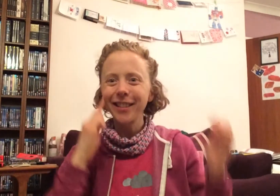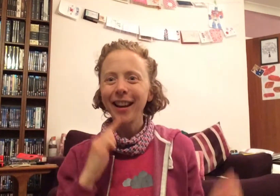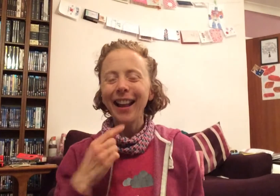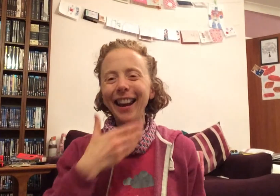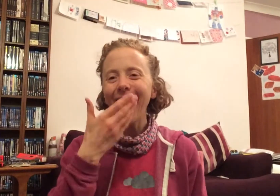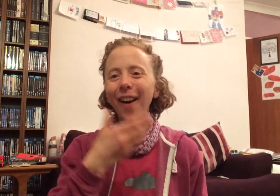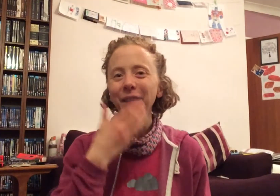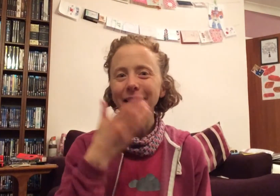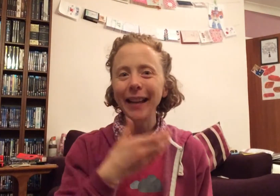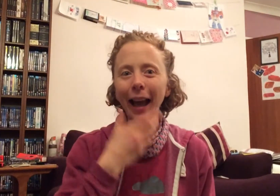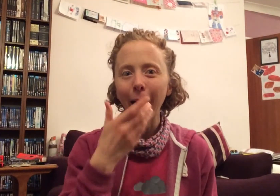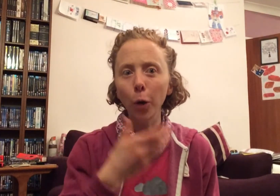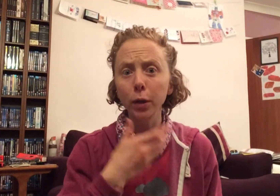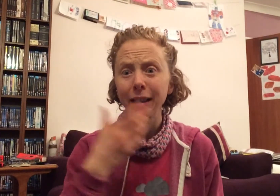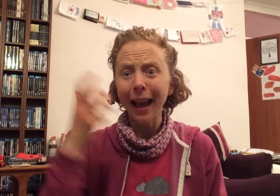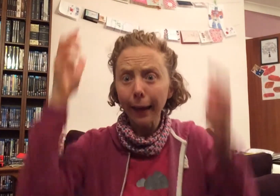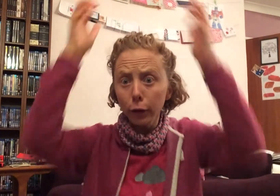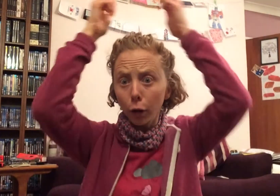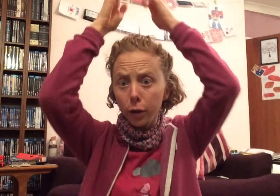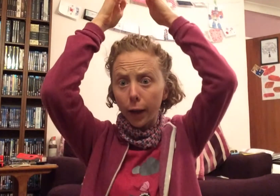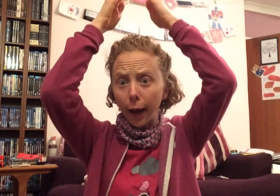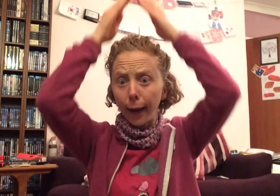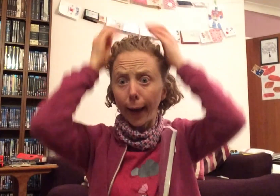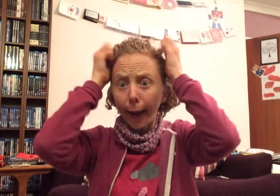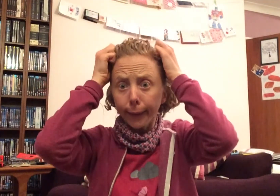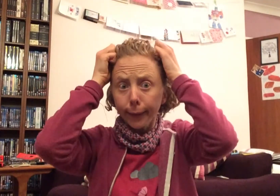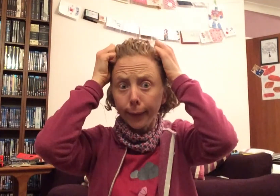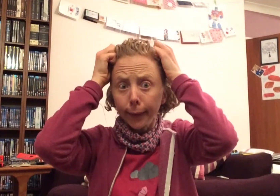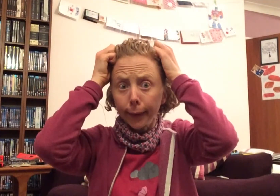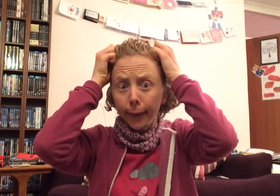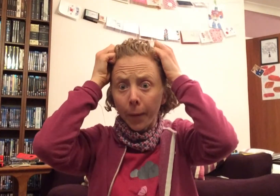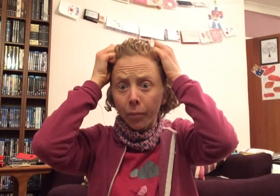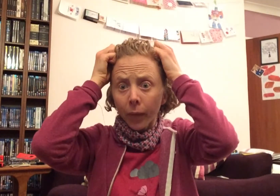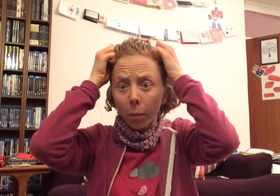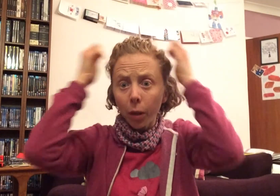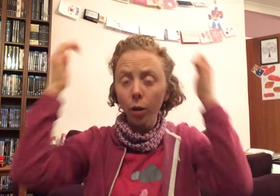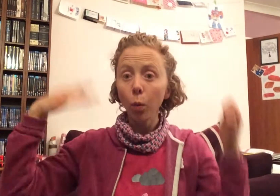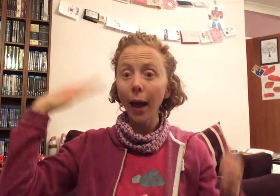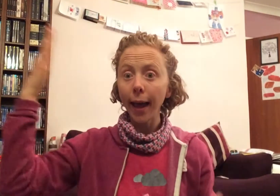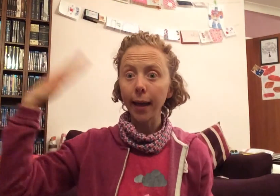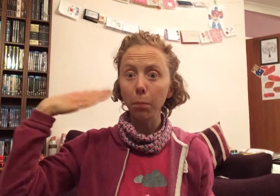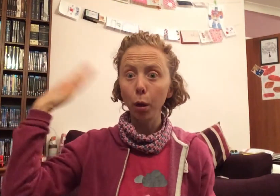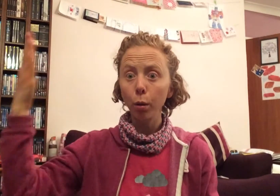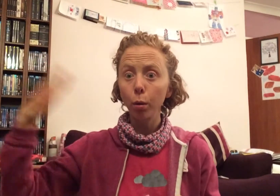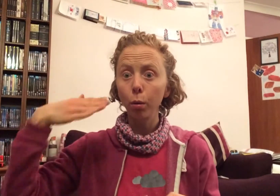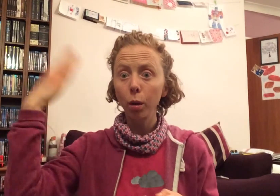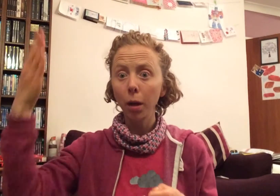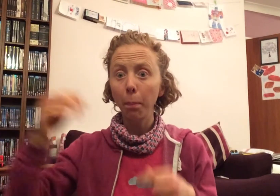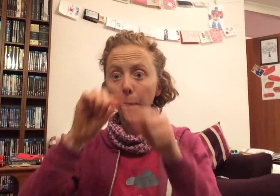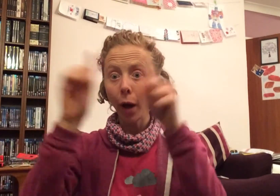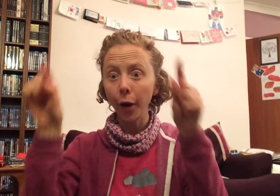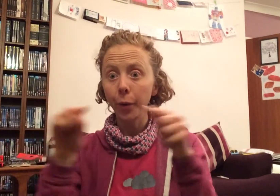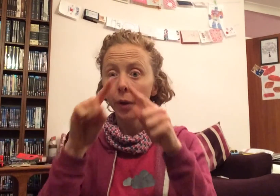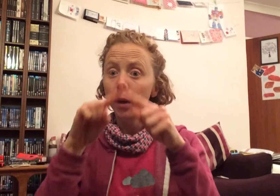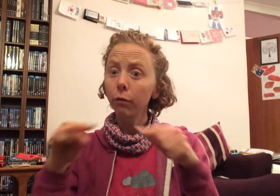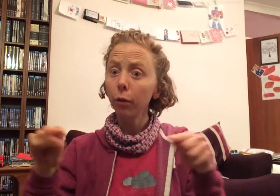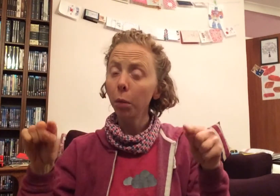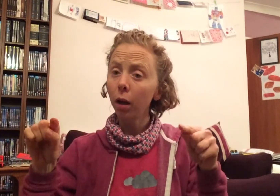laughed aloud, and held onto her hat. But away blew the bow from her